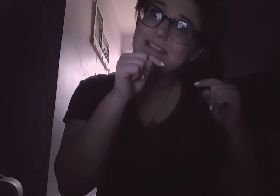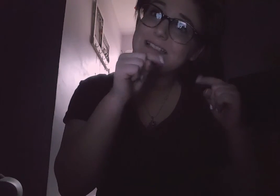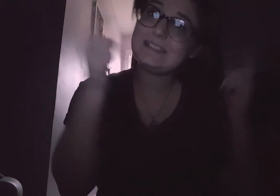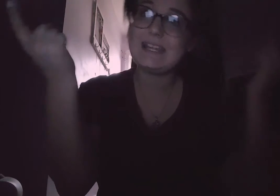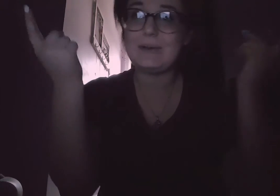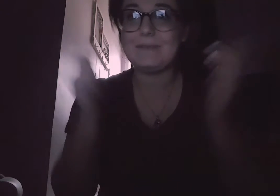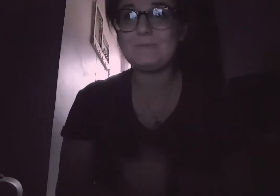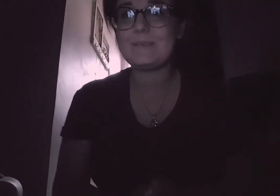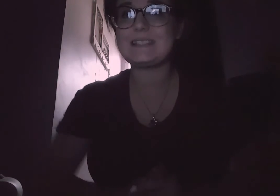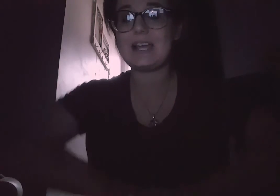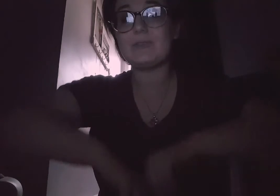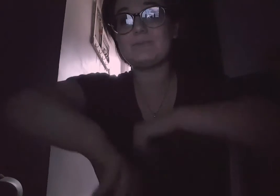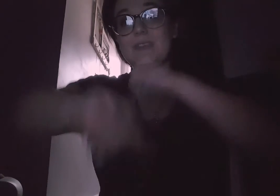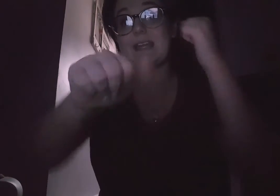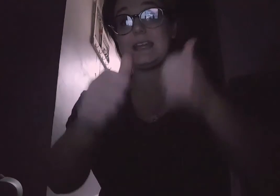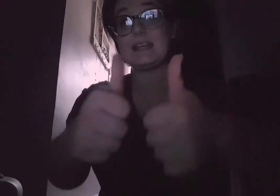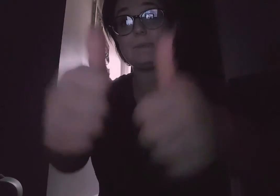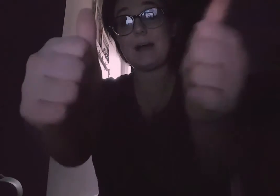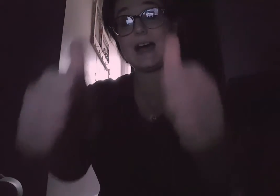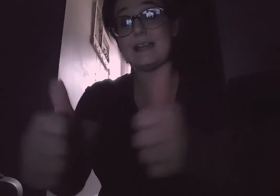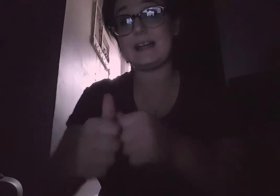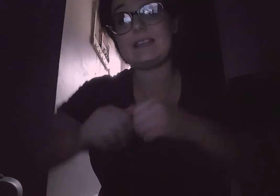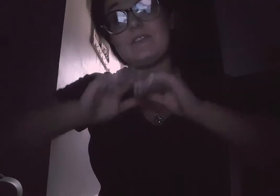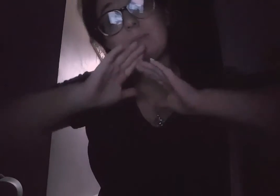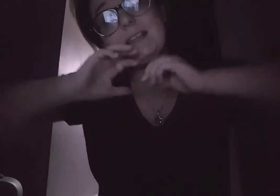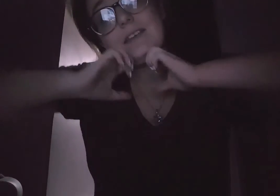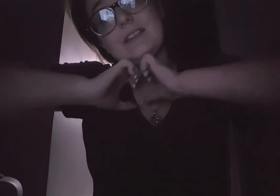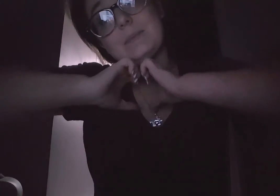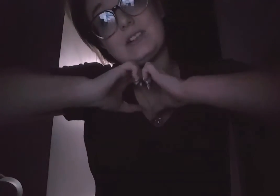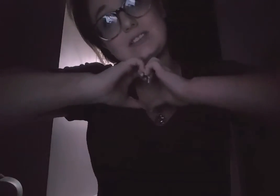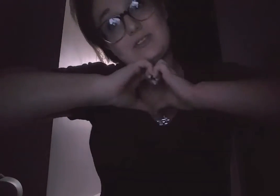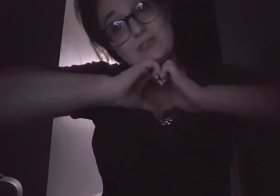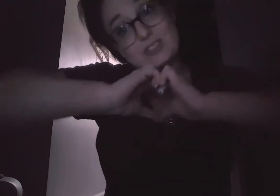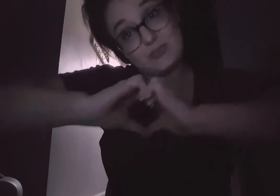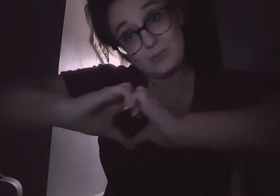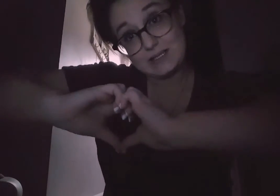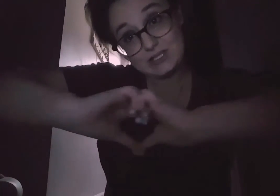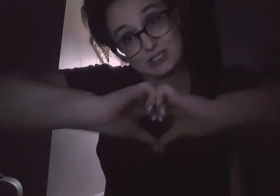Anyway. So, bye. I love you my lovely monster so much.